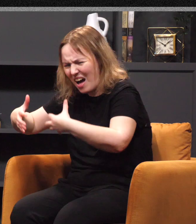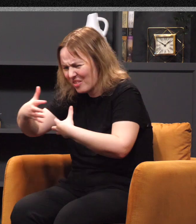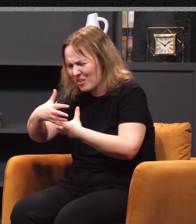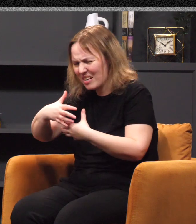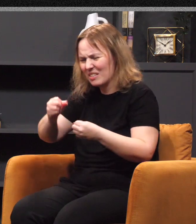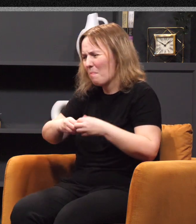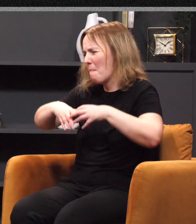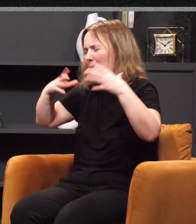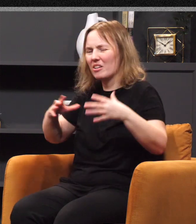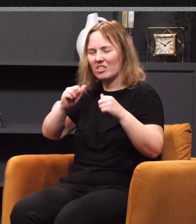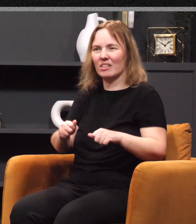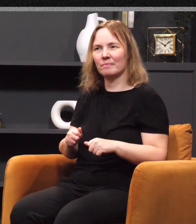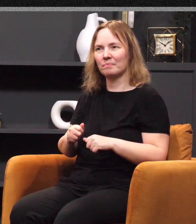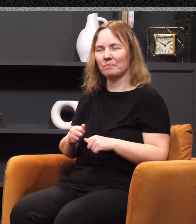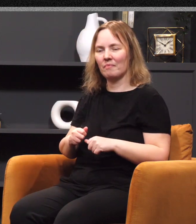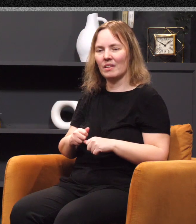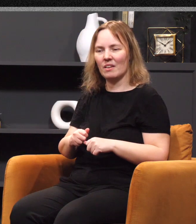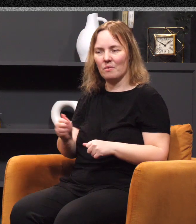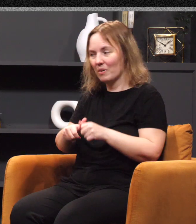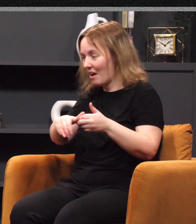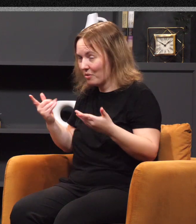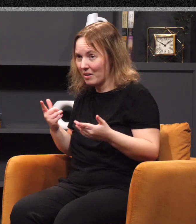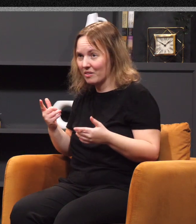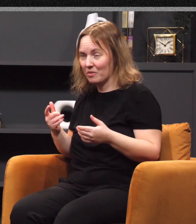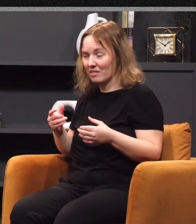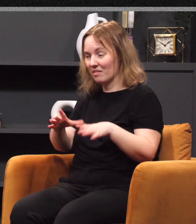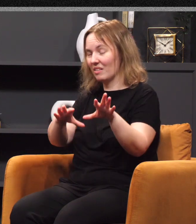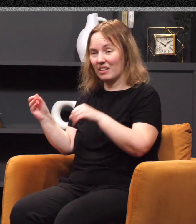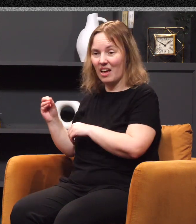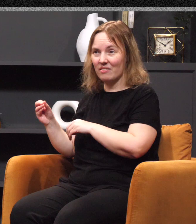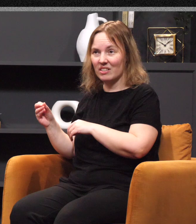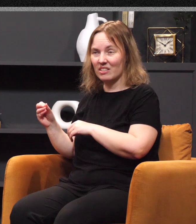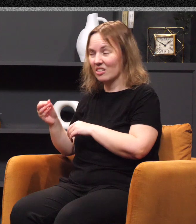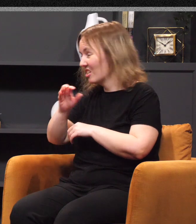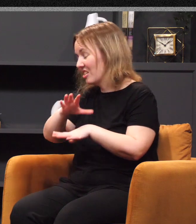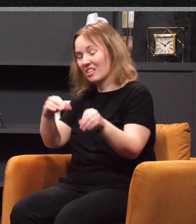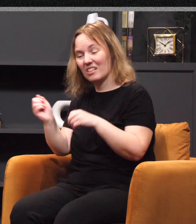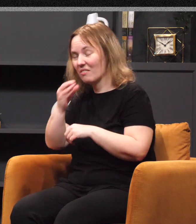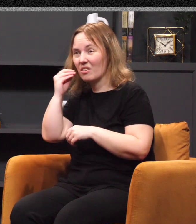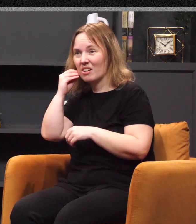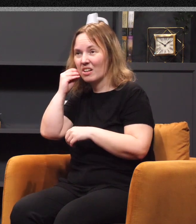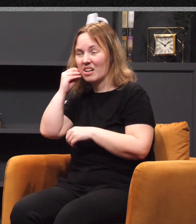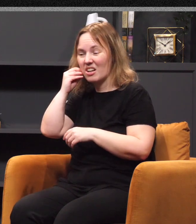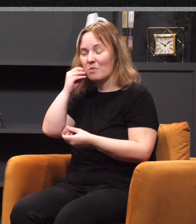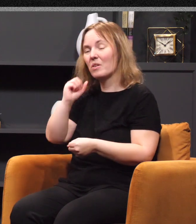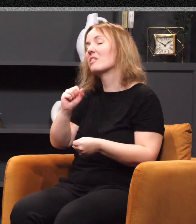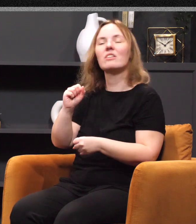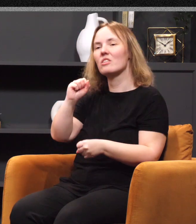we read that she had, when everyone else was gone, what does she do? She doesn't just go home with the stalks, she goes to the threshing floor, beats